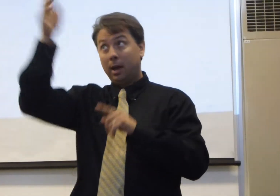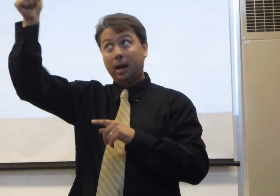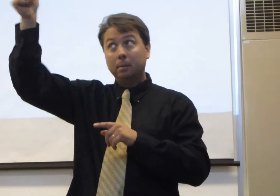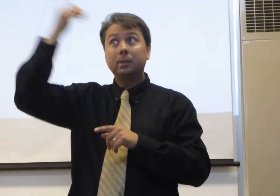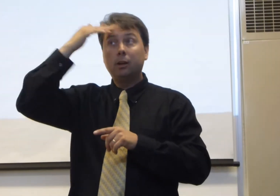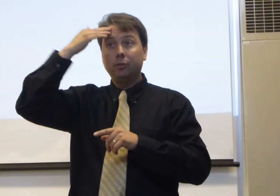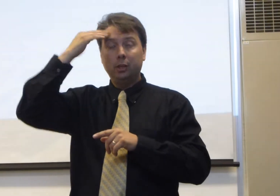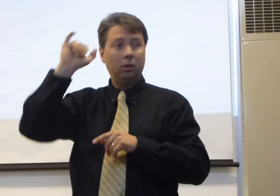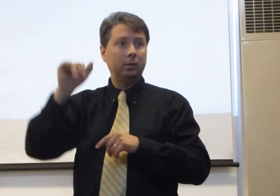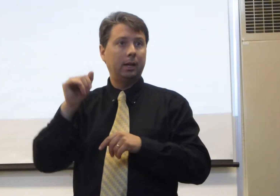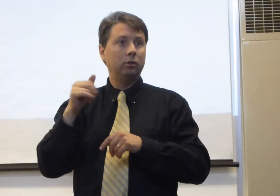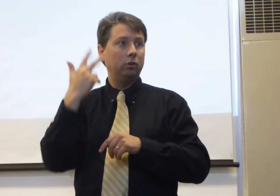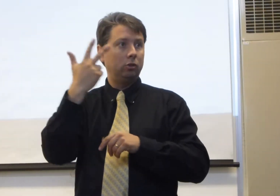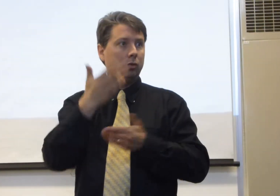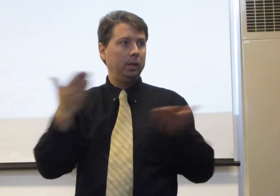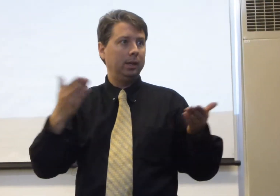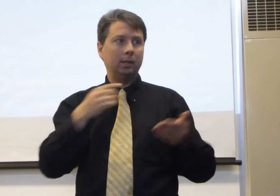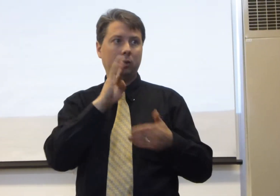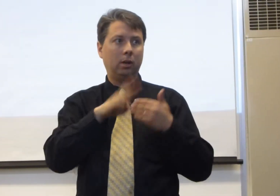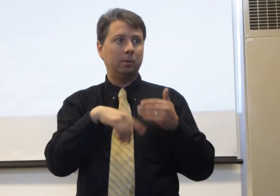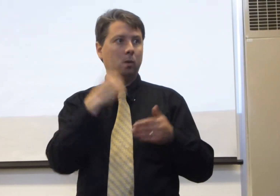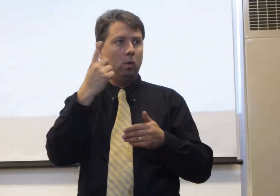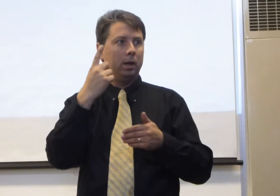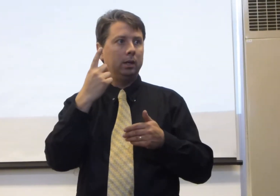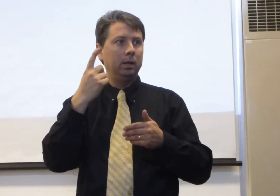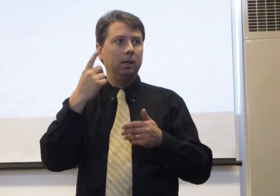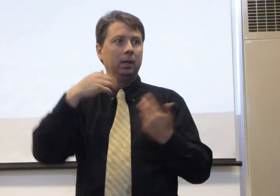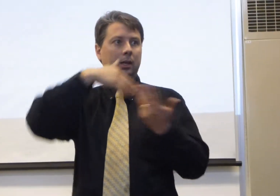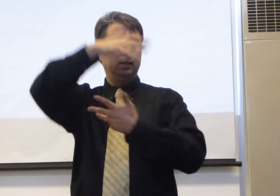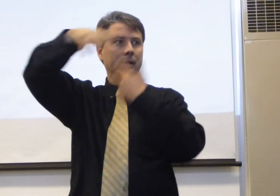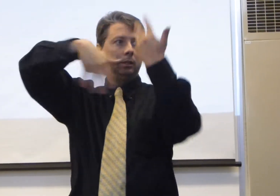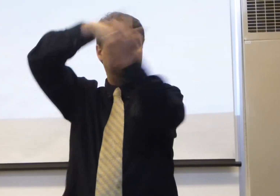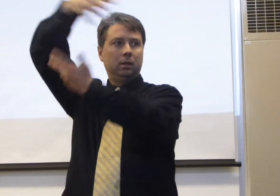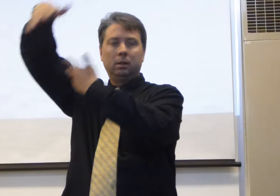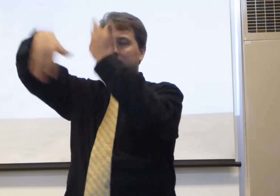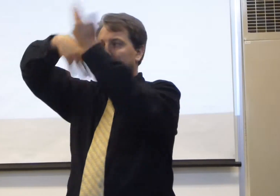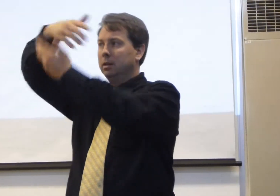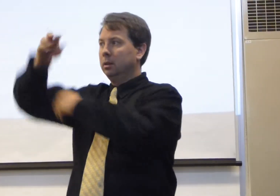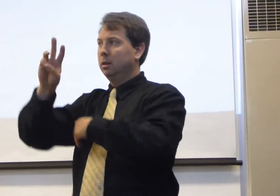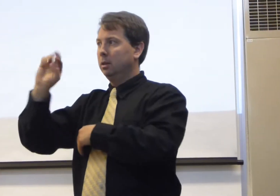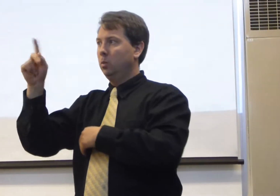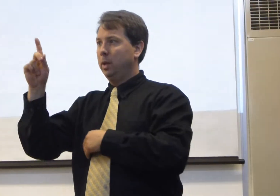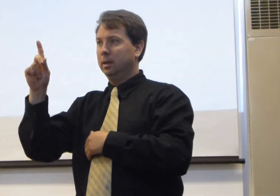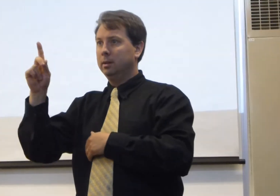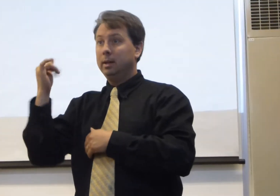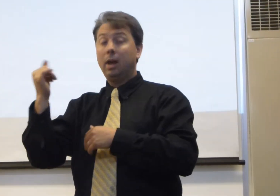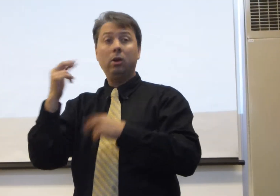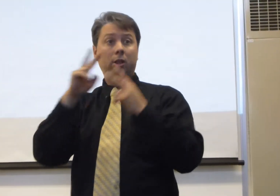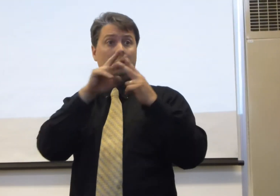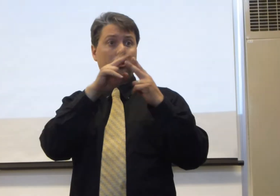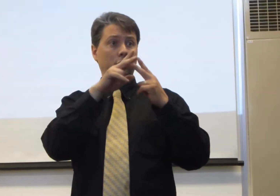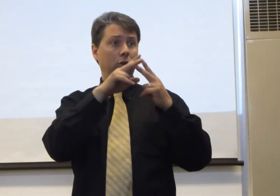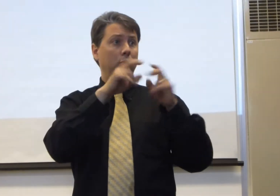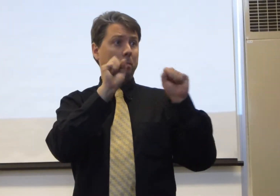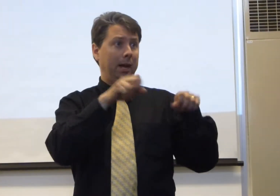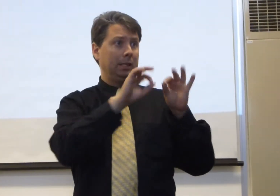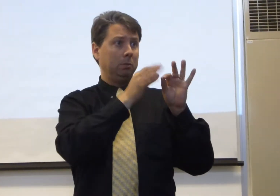God himself, knows that. So there's three things he talks about, one is, now there are two possible